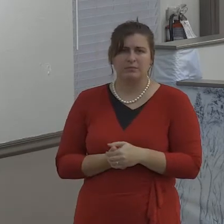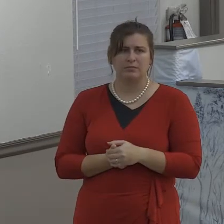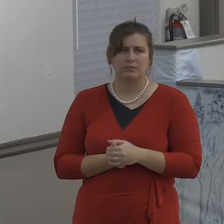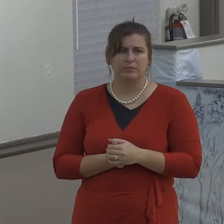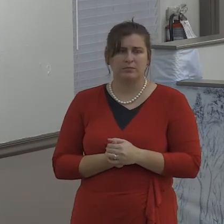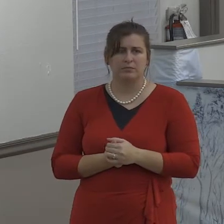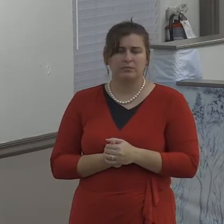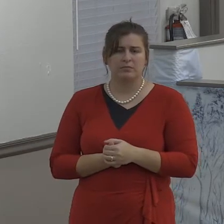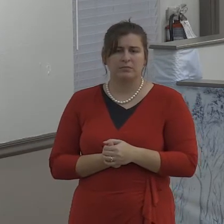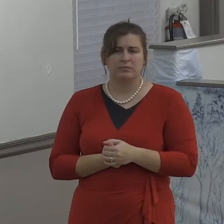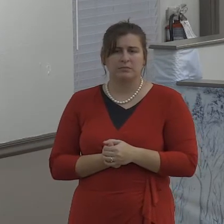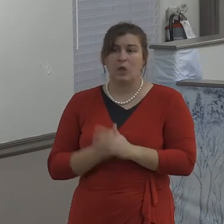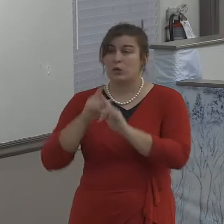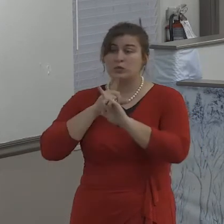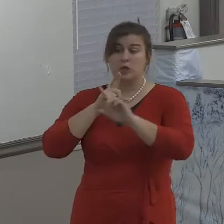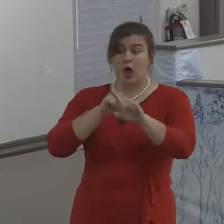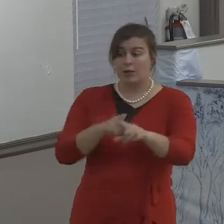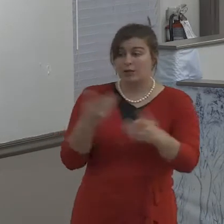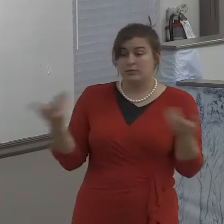a text message.